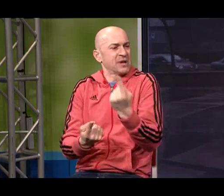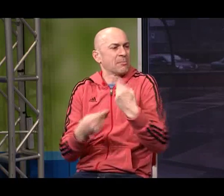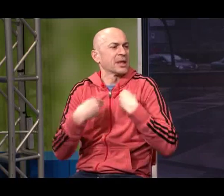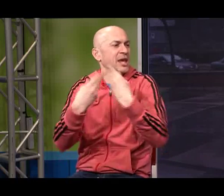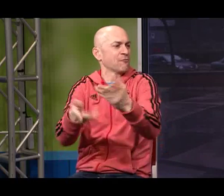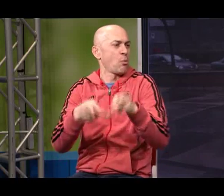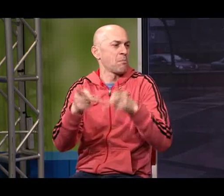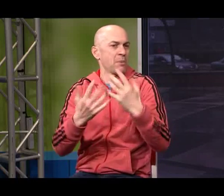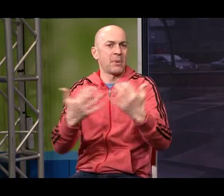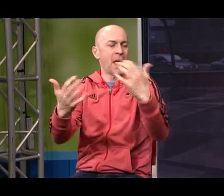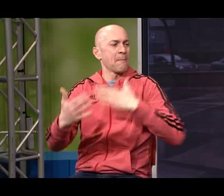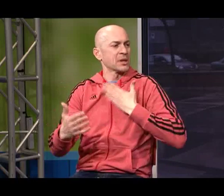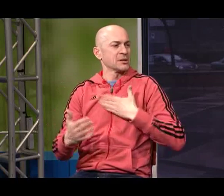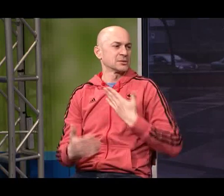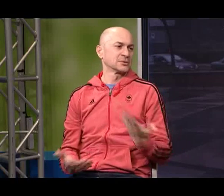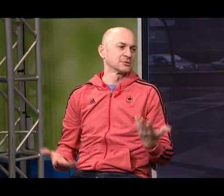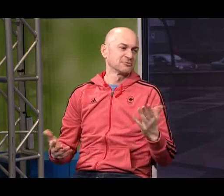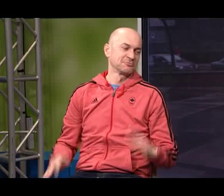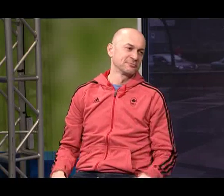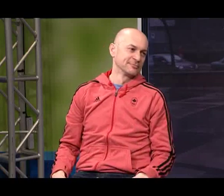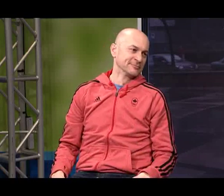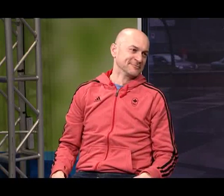that I did Because I wanted to give back happiness to people